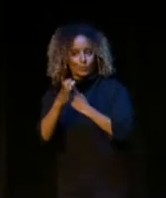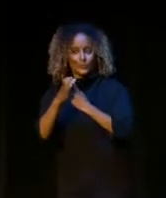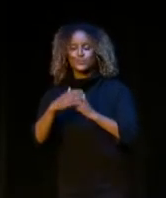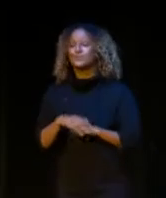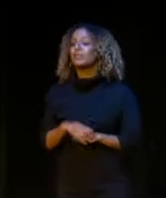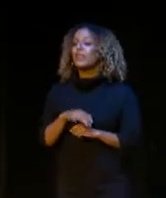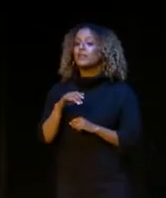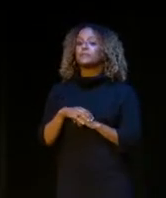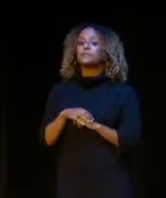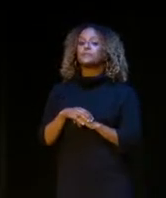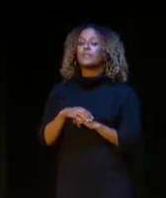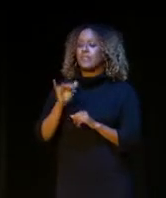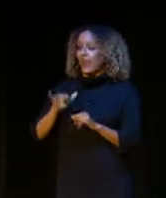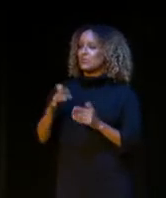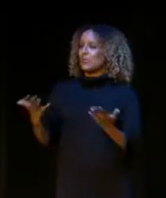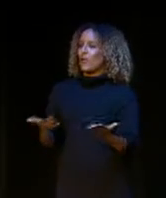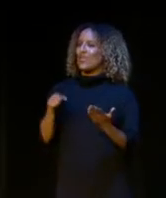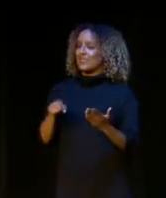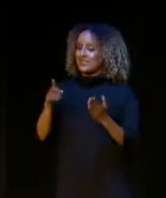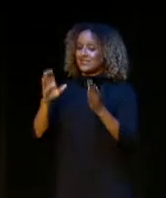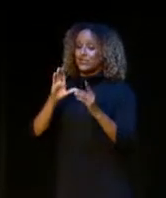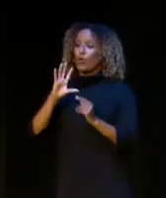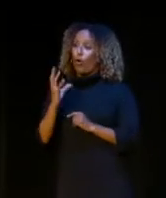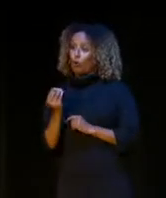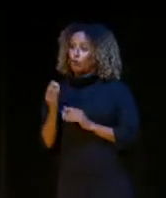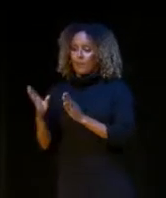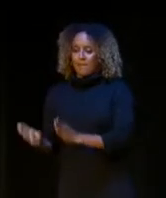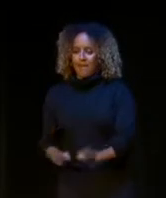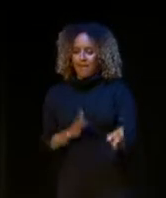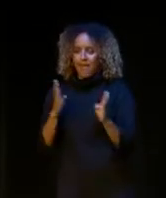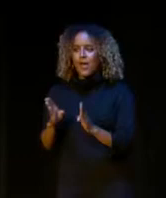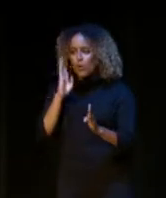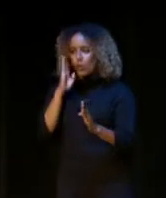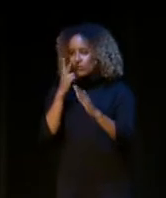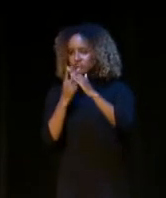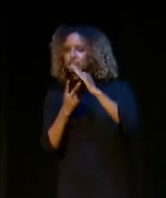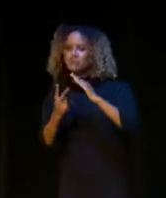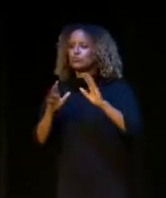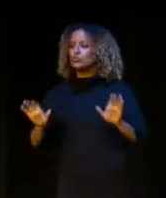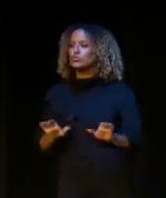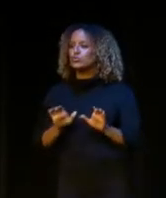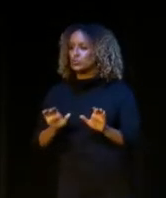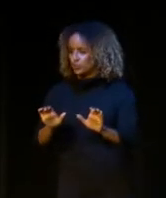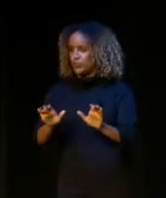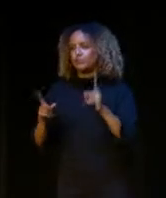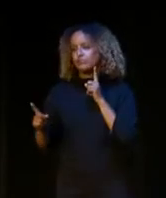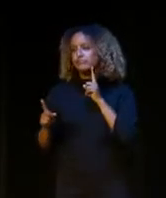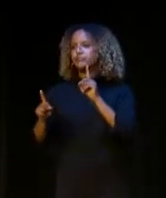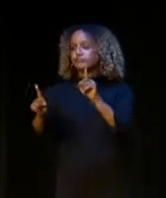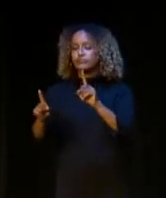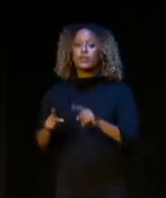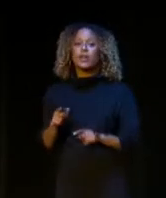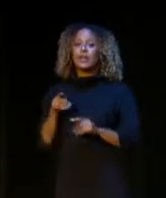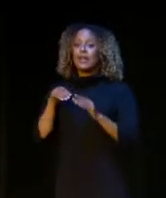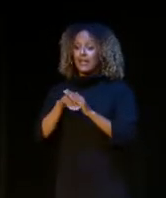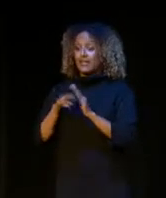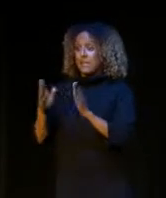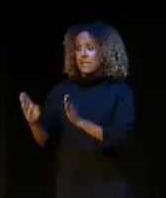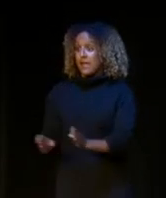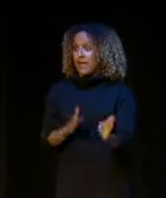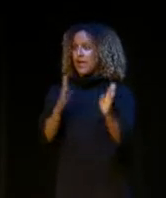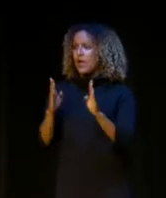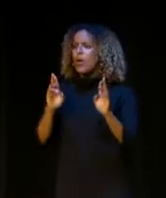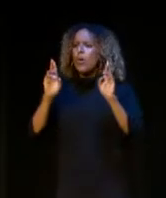And that is what this cultural plan seeks to do. In the plan, and I hope that you will take the